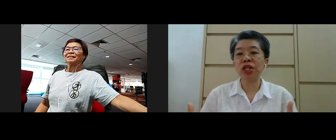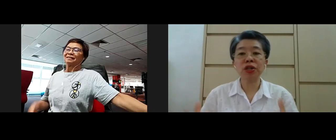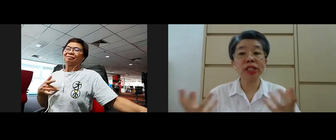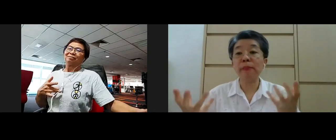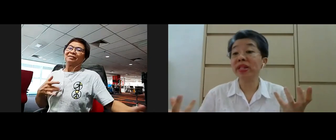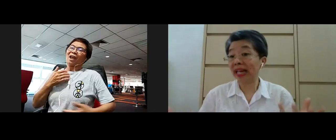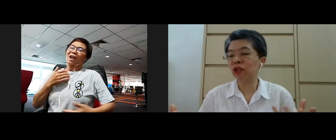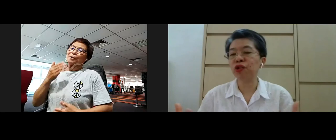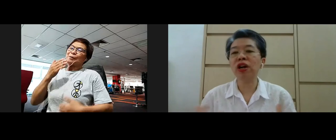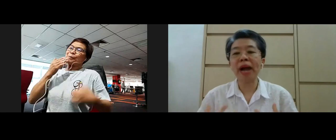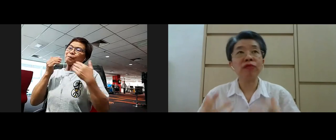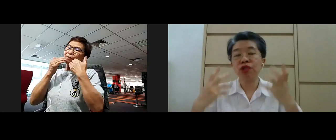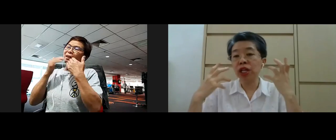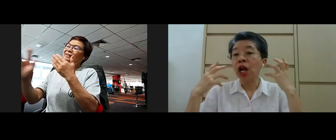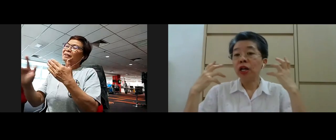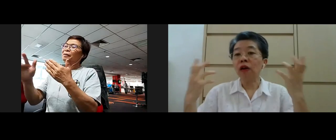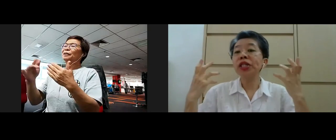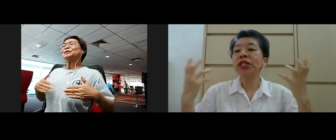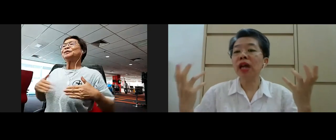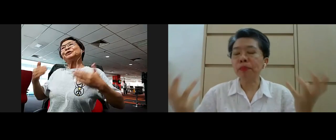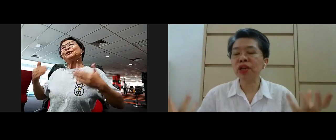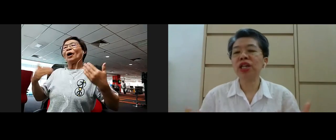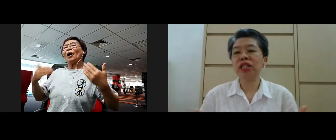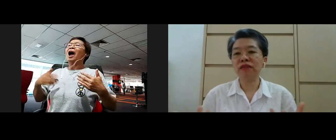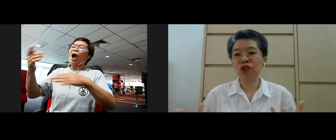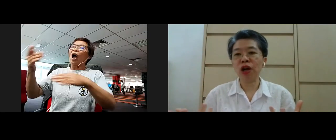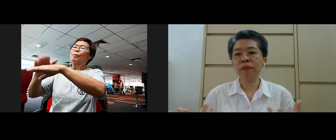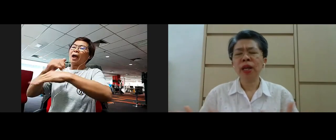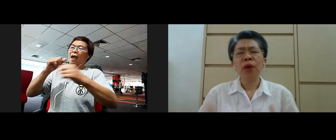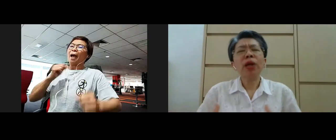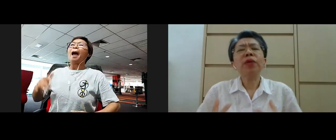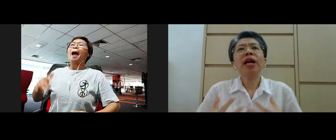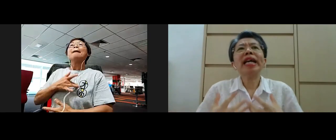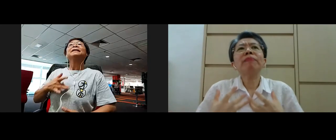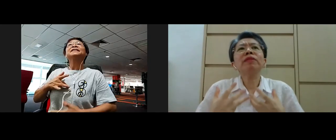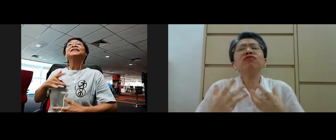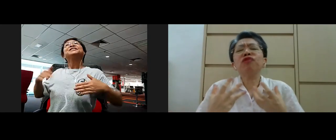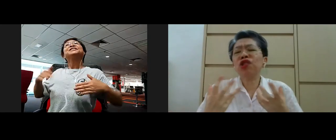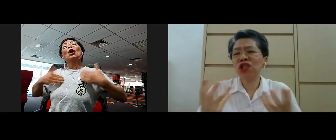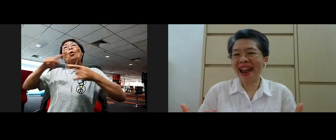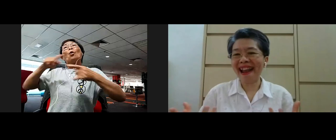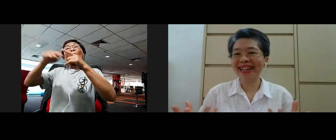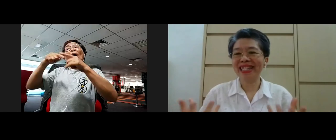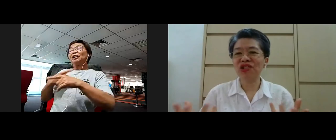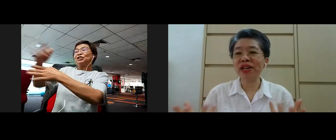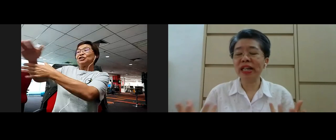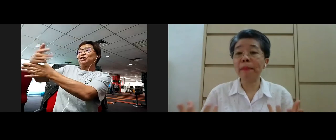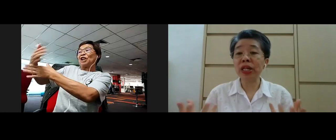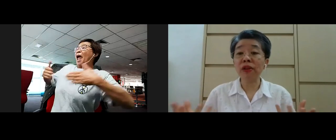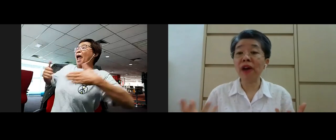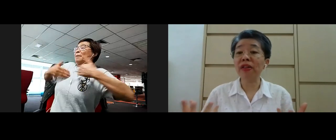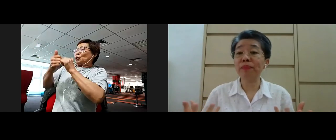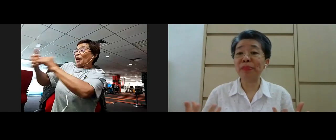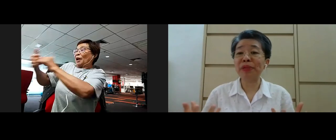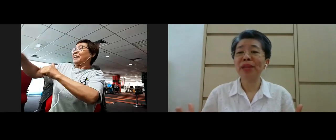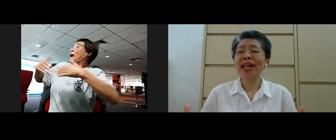translation is called sympathetic joy but I usually call it appreciative joy when we are able to share the joy and